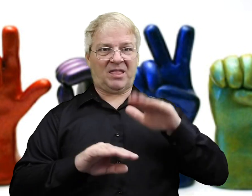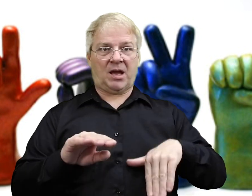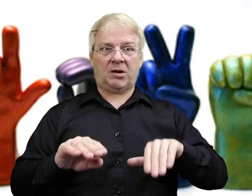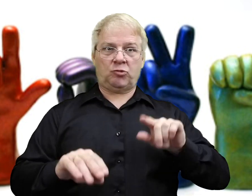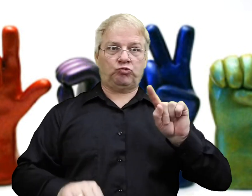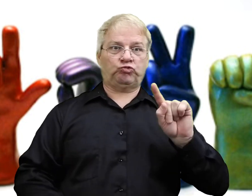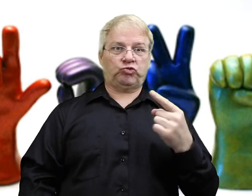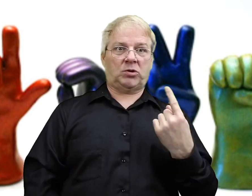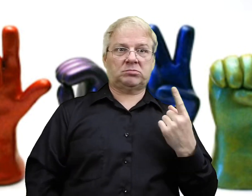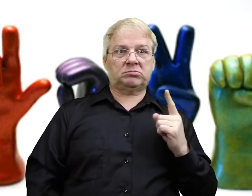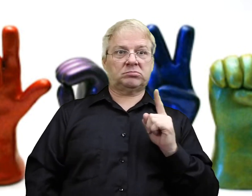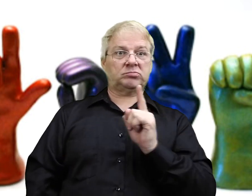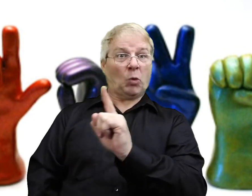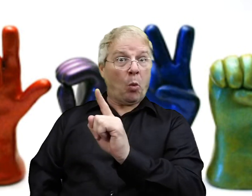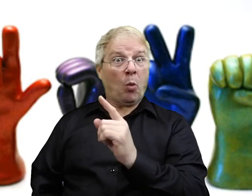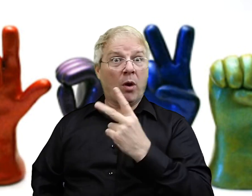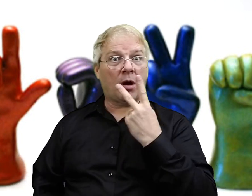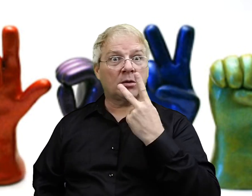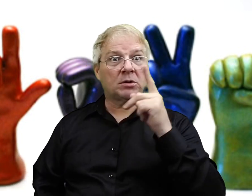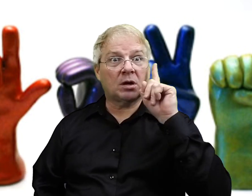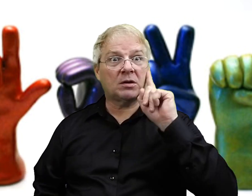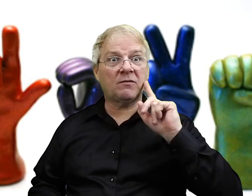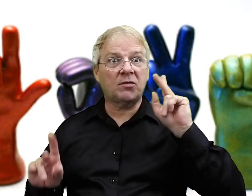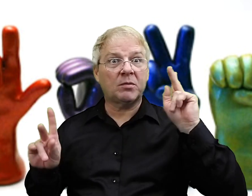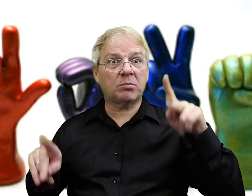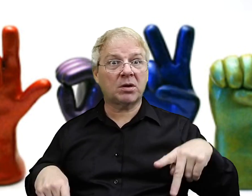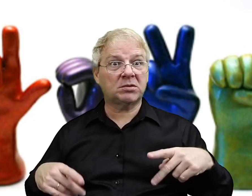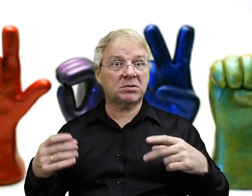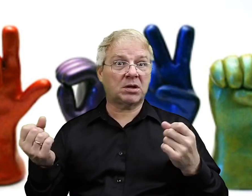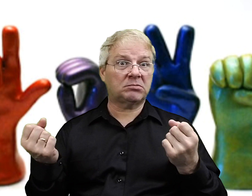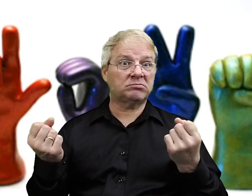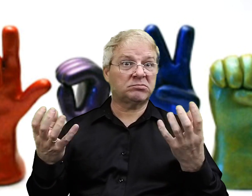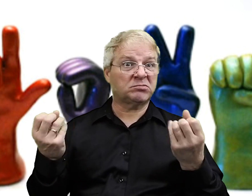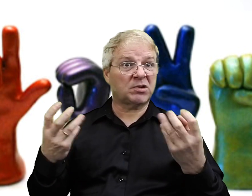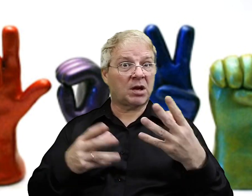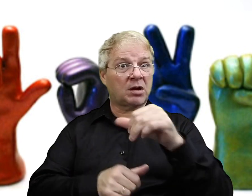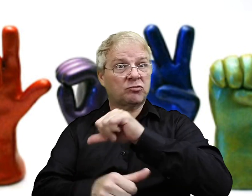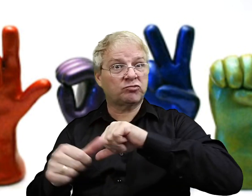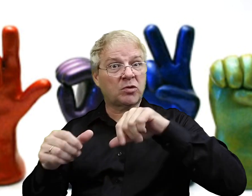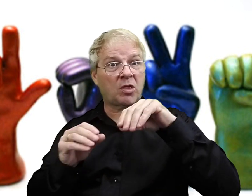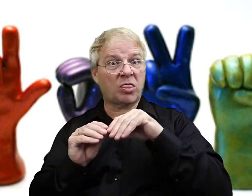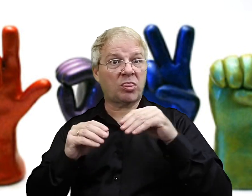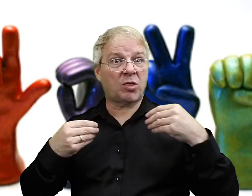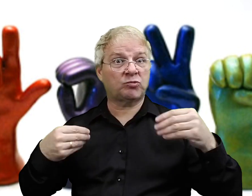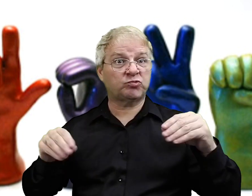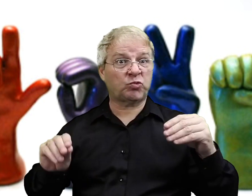feel more cooperation rather than just approaching a deaf person or a couple that's